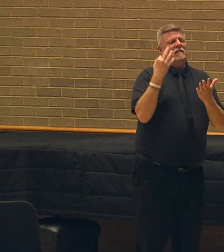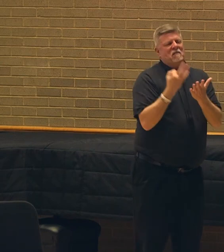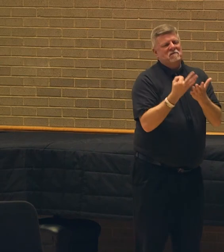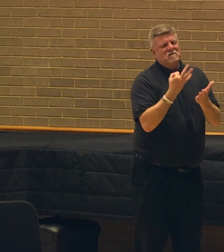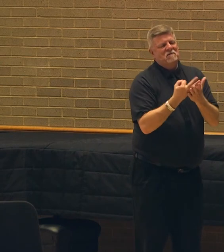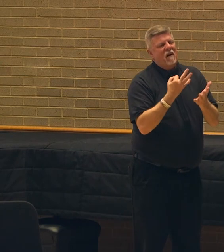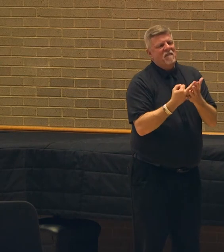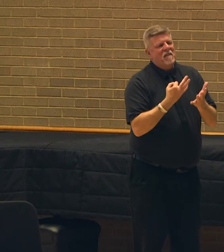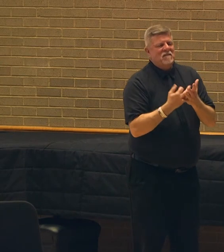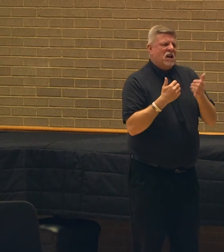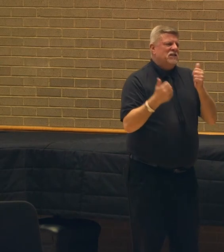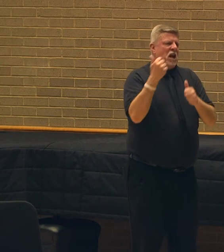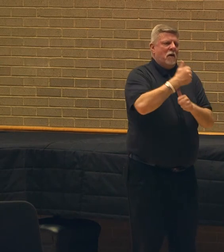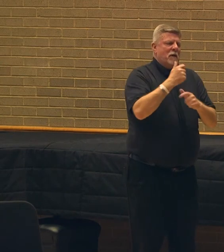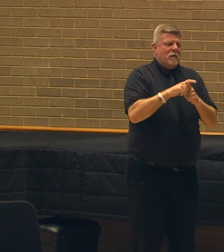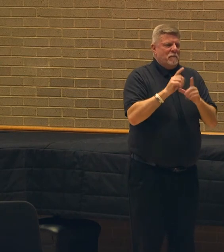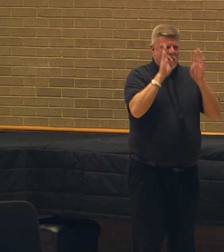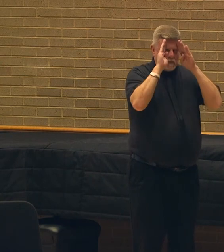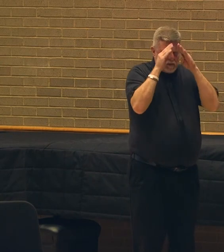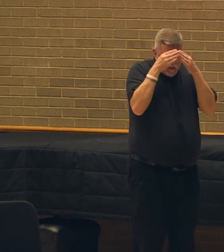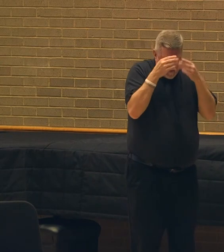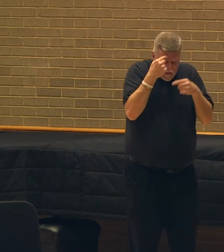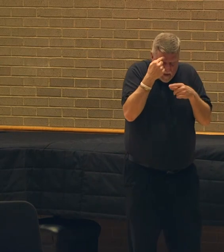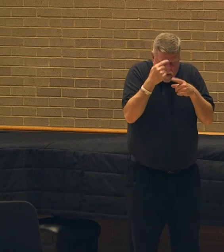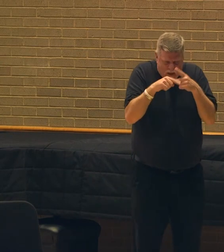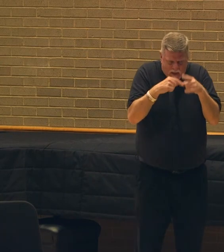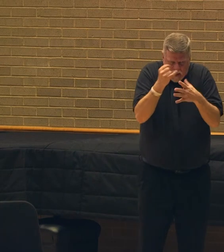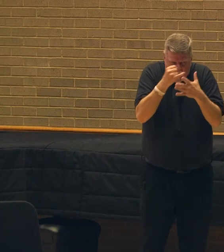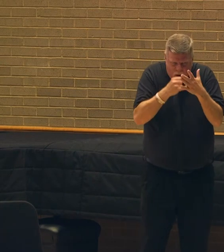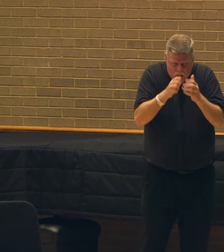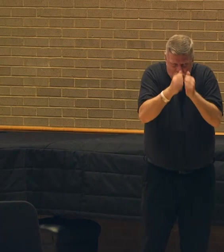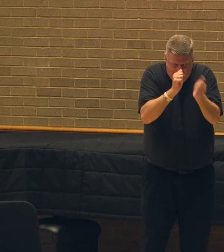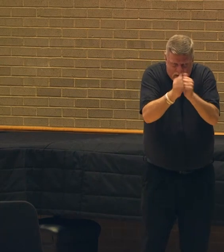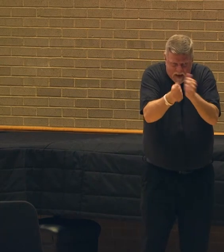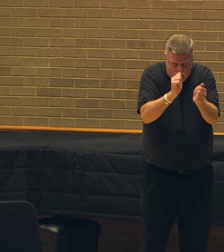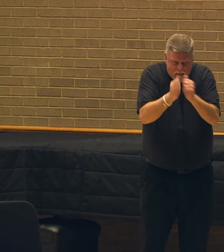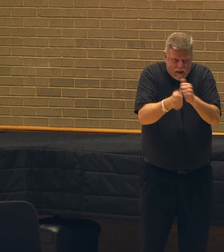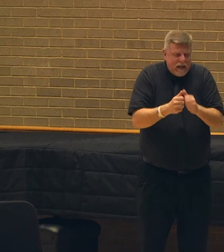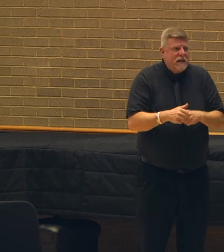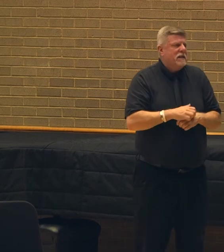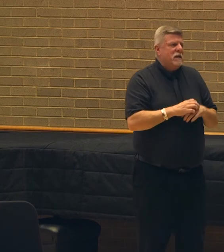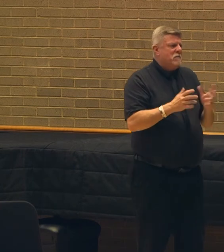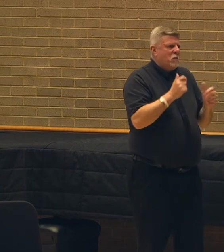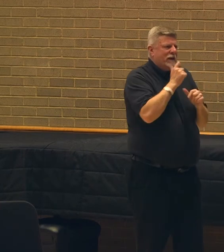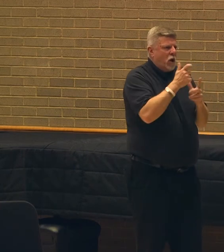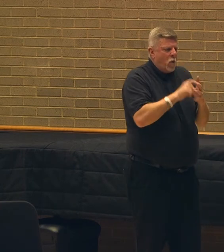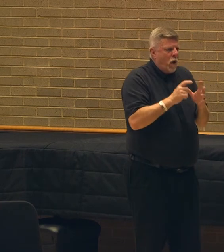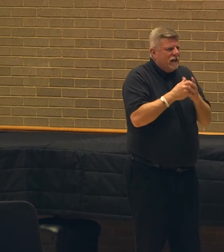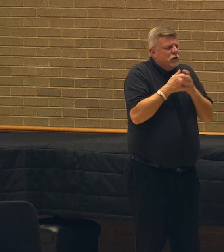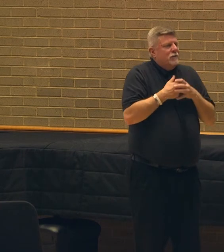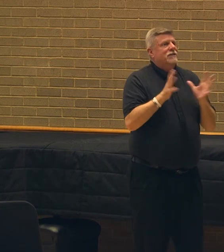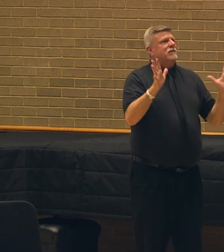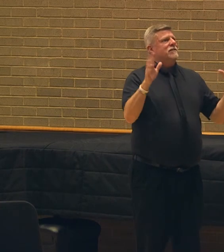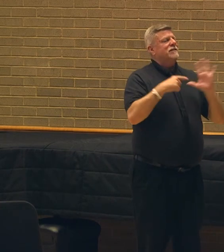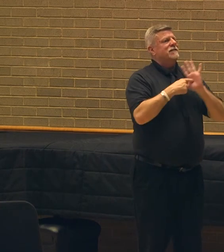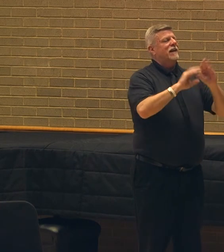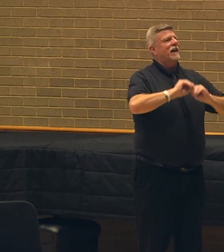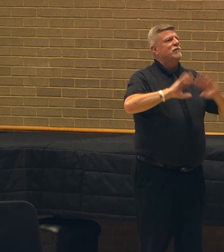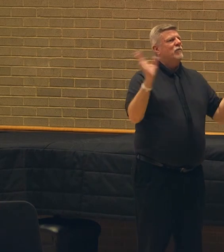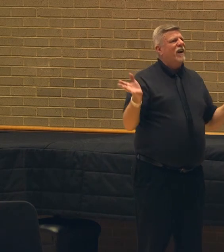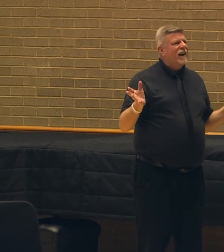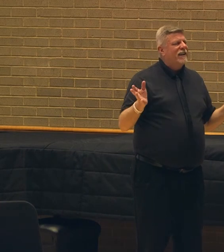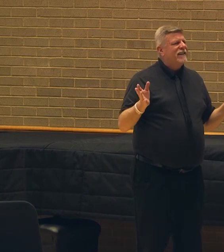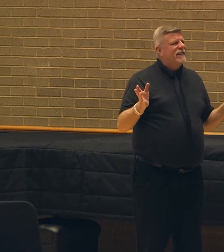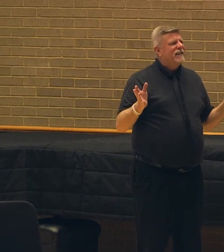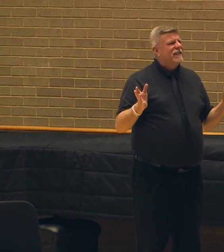by a scarcity mindset that put artists in competition with one another, dimming our light and diffusing our focus. If nothing